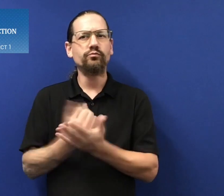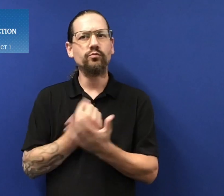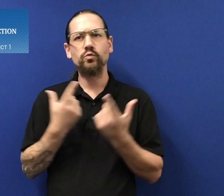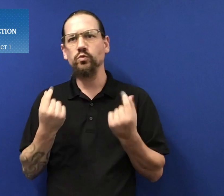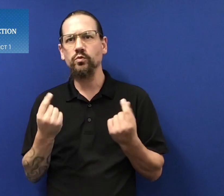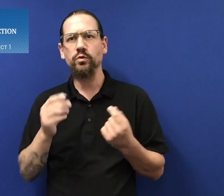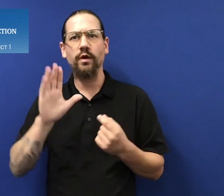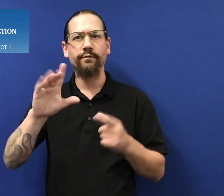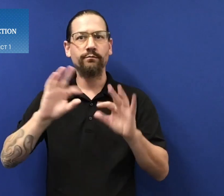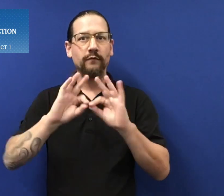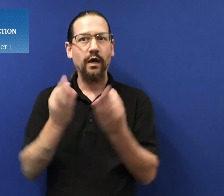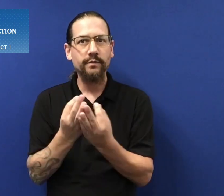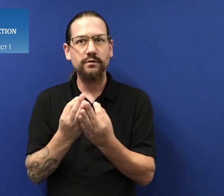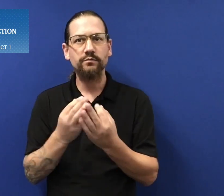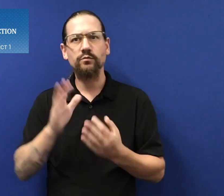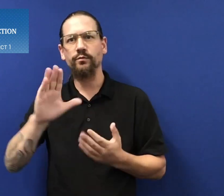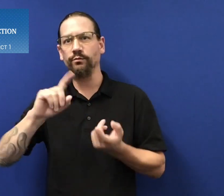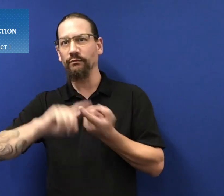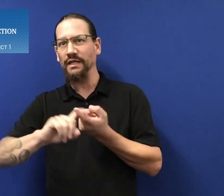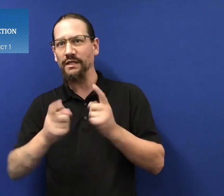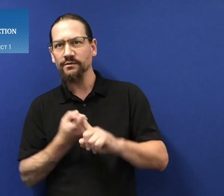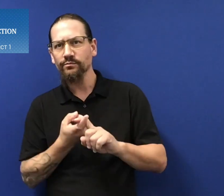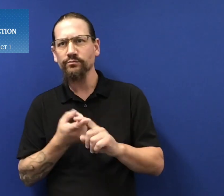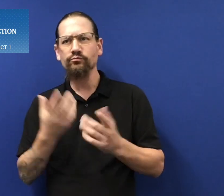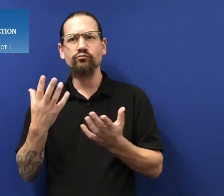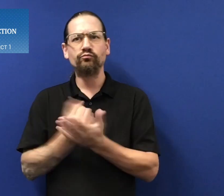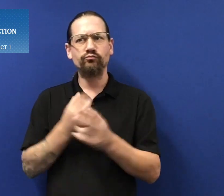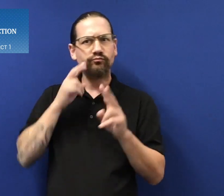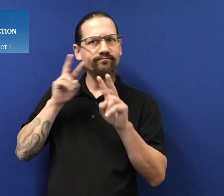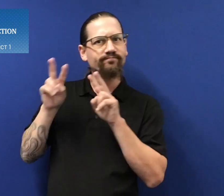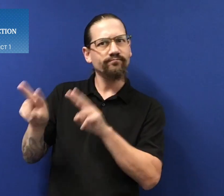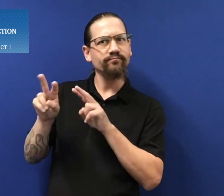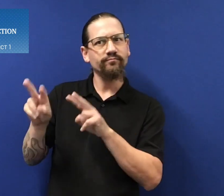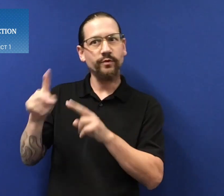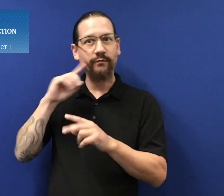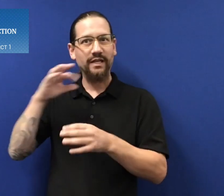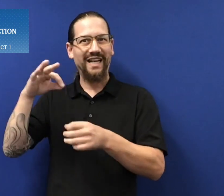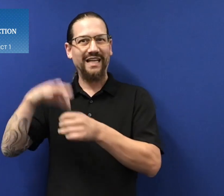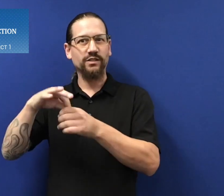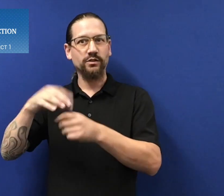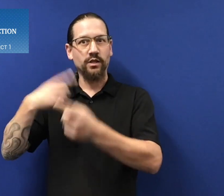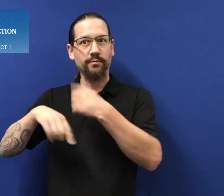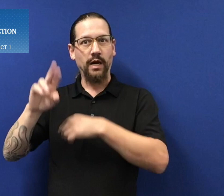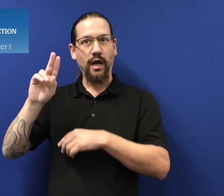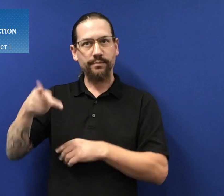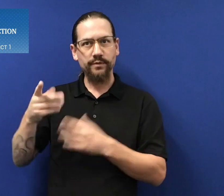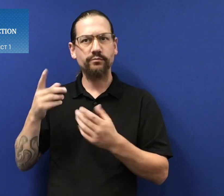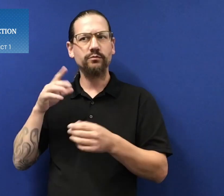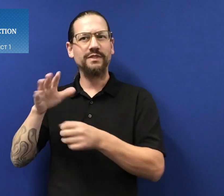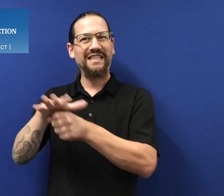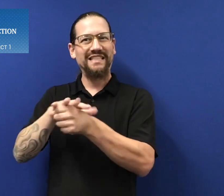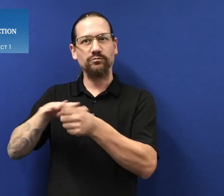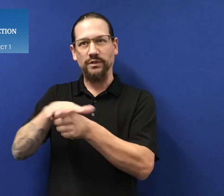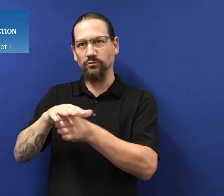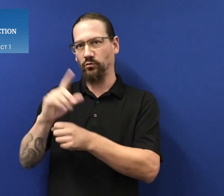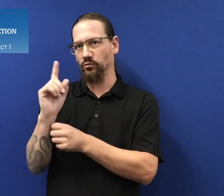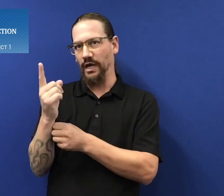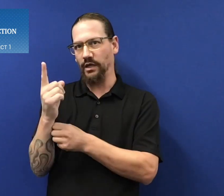Now, you probably want to know what you should be doing. You and your family should be looking forward to the upcoming election in